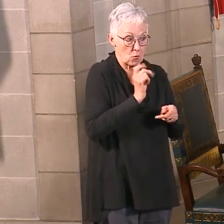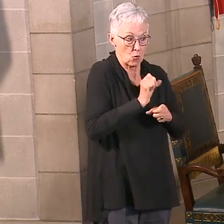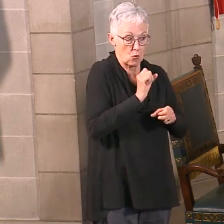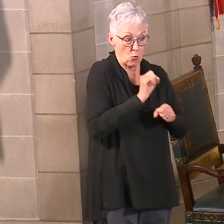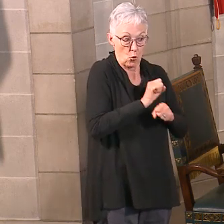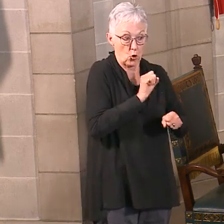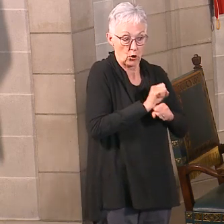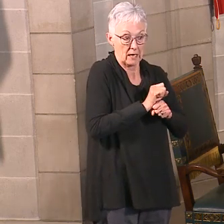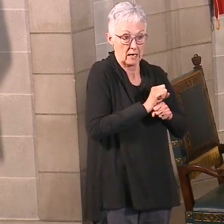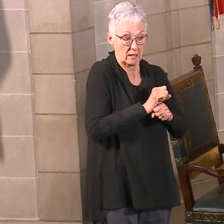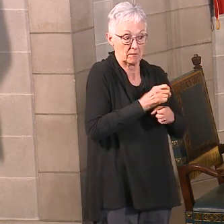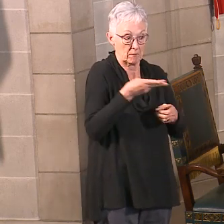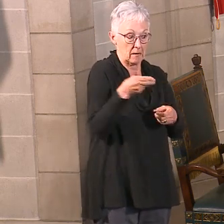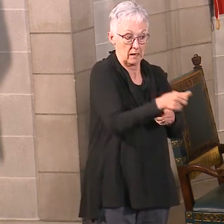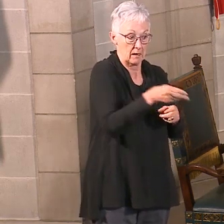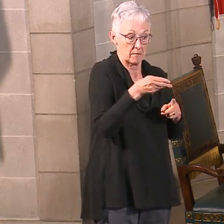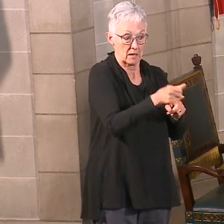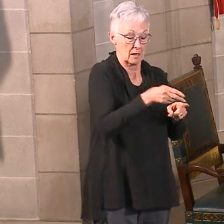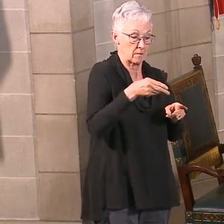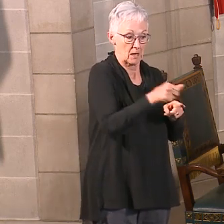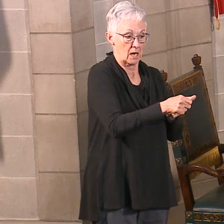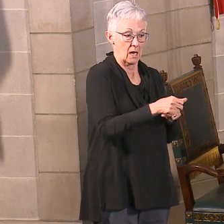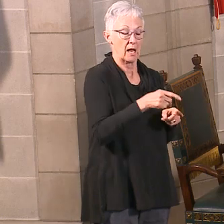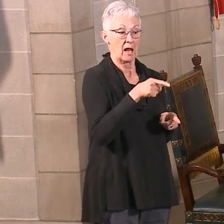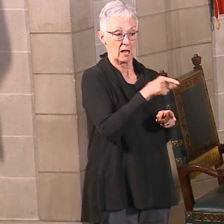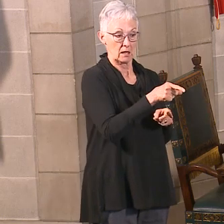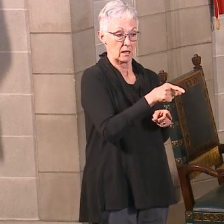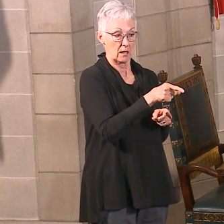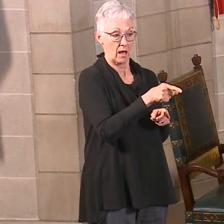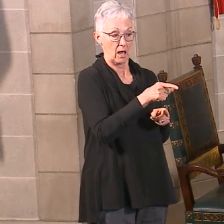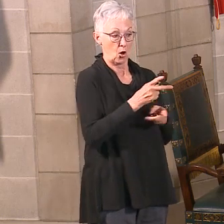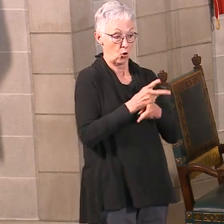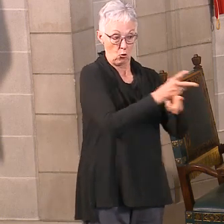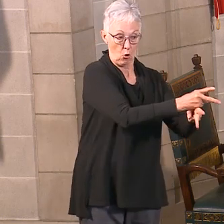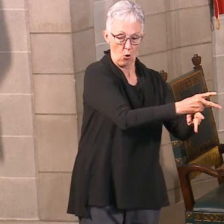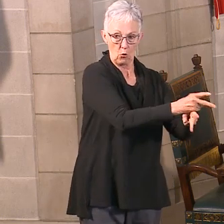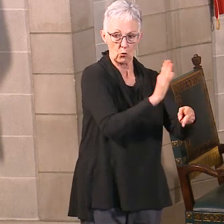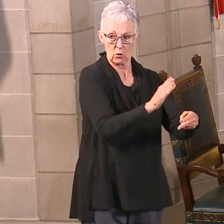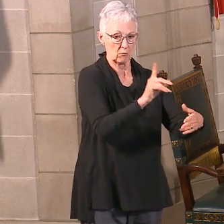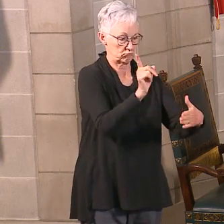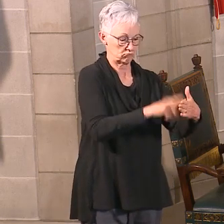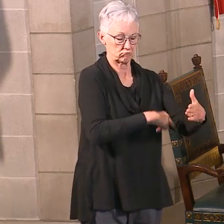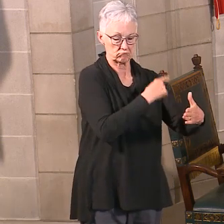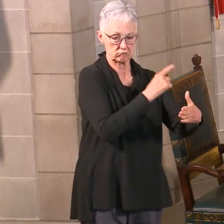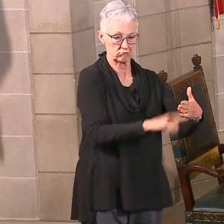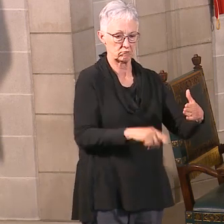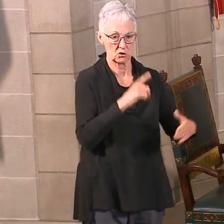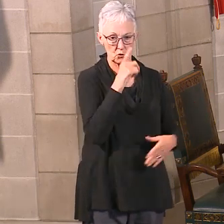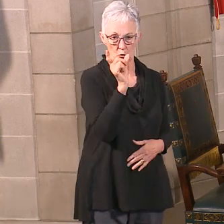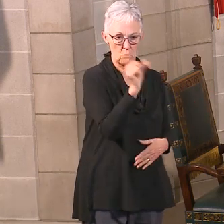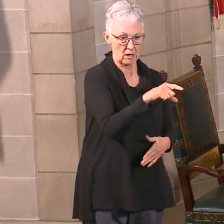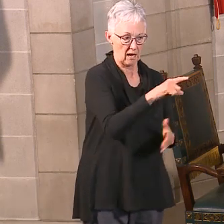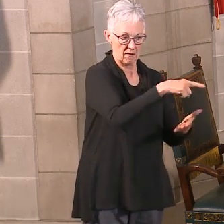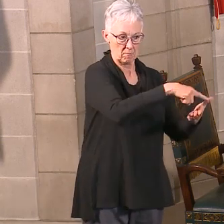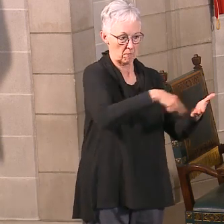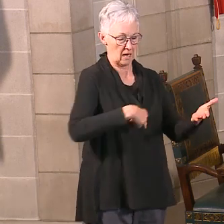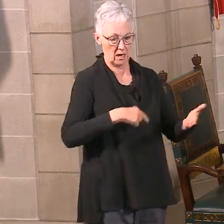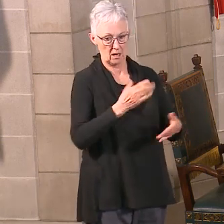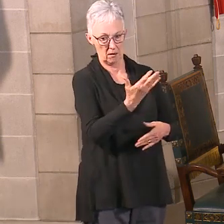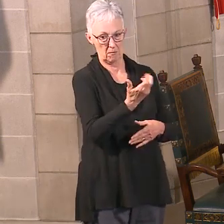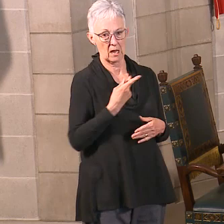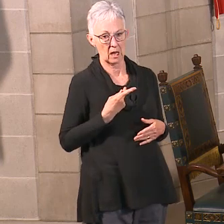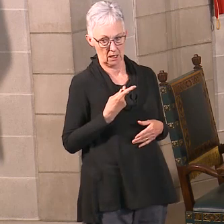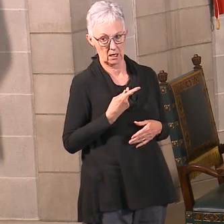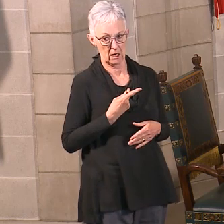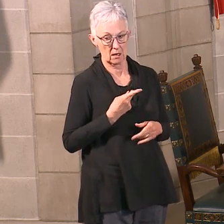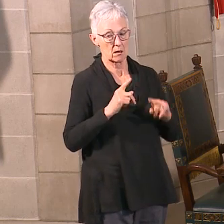turn from a loan to a grant. One of the things I want to emphasize is that when you are one of